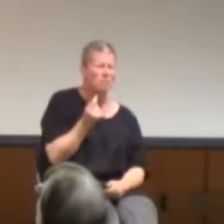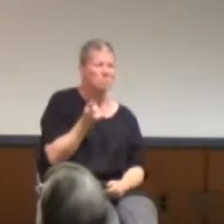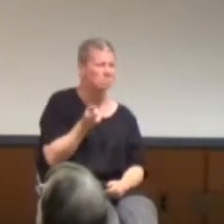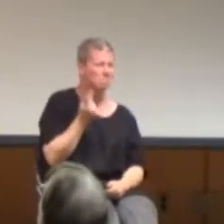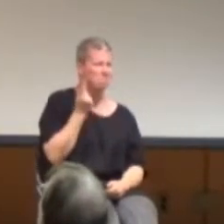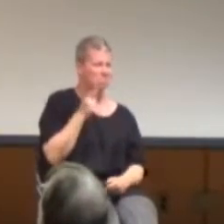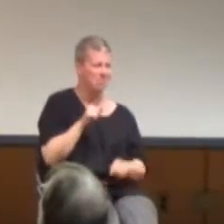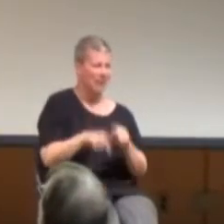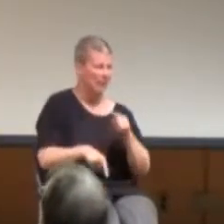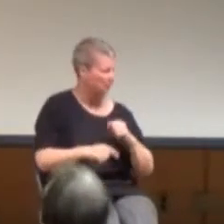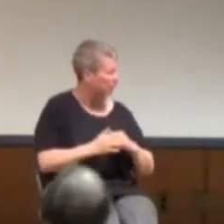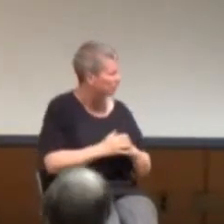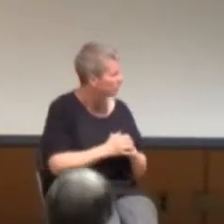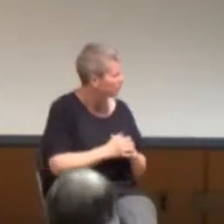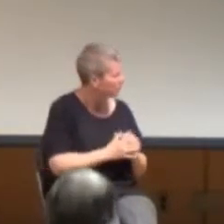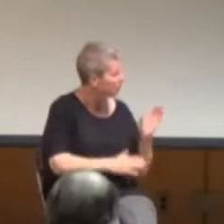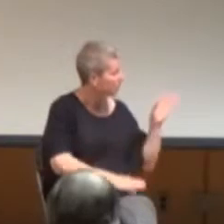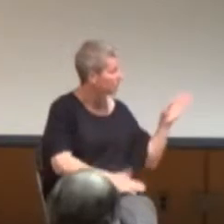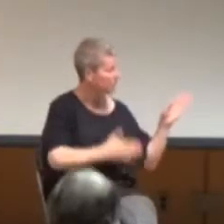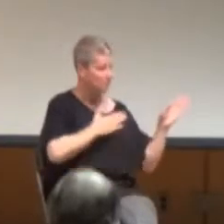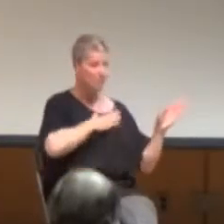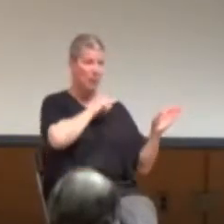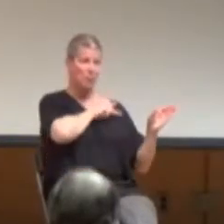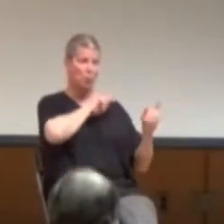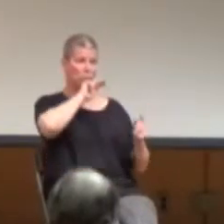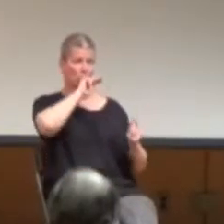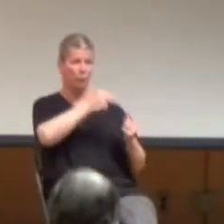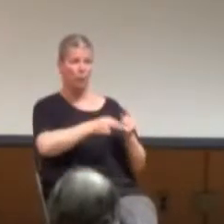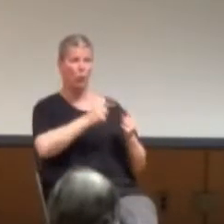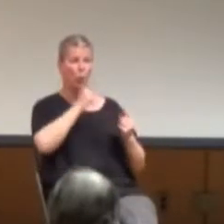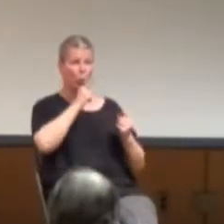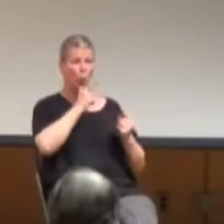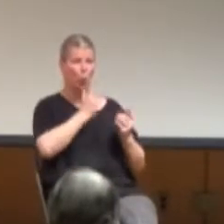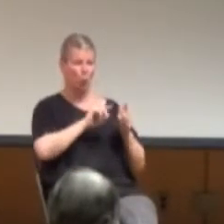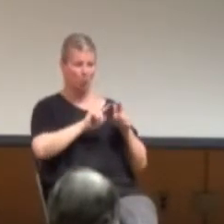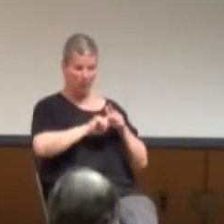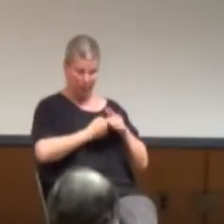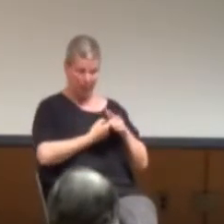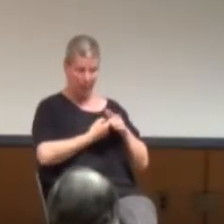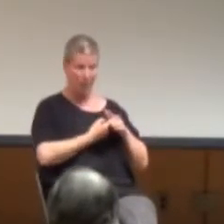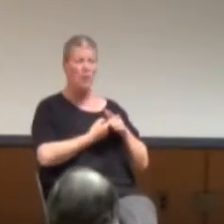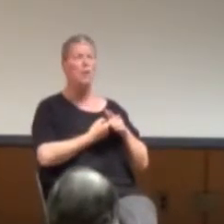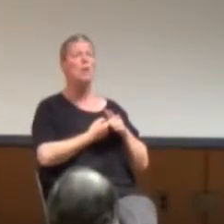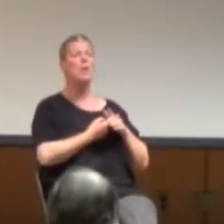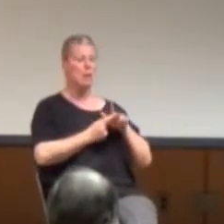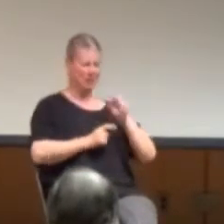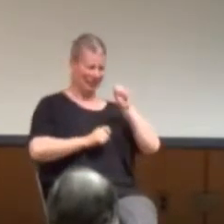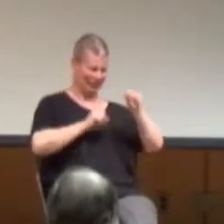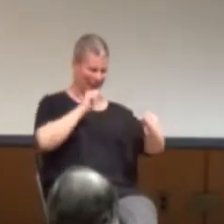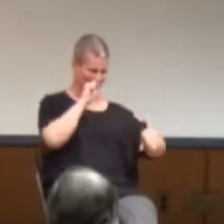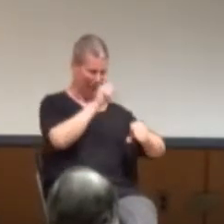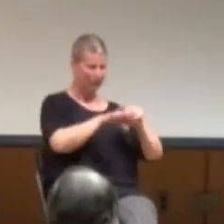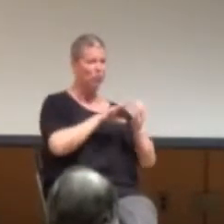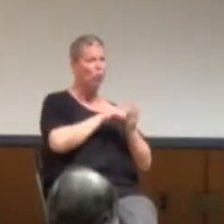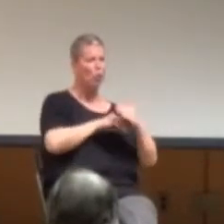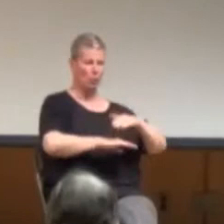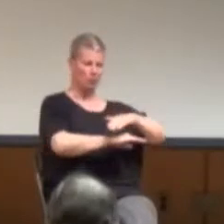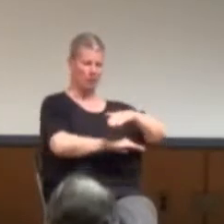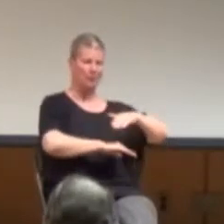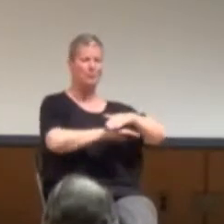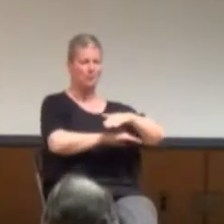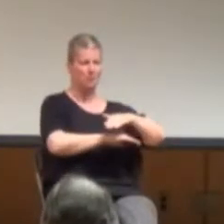personally believe it's more important that whoever's learning about it, at first, gets the basics down, rather than gets some